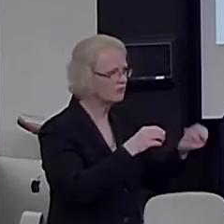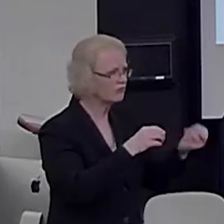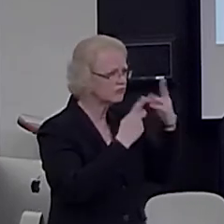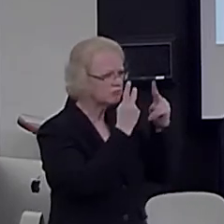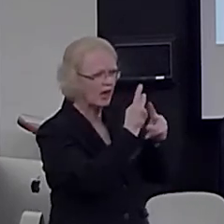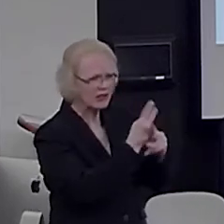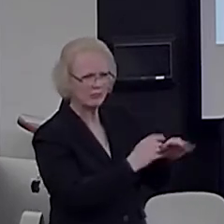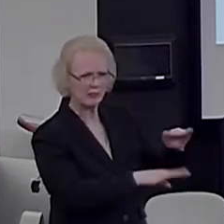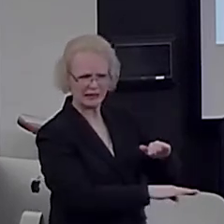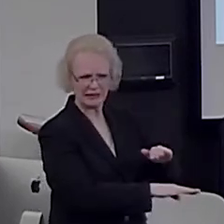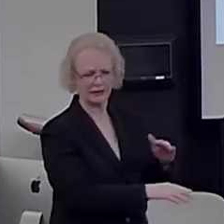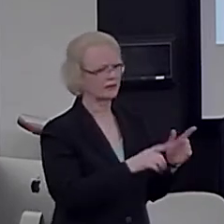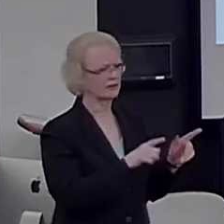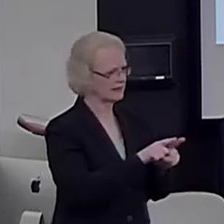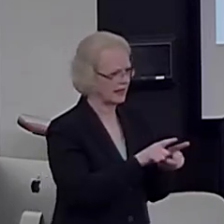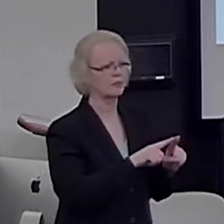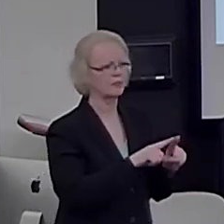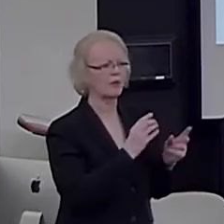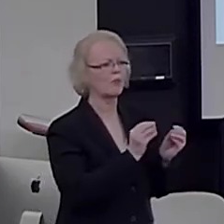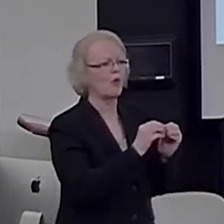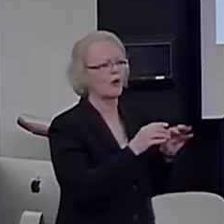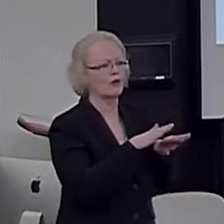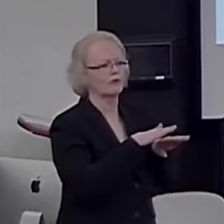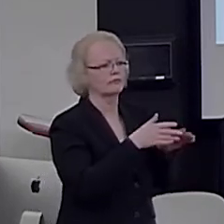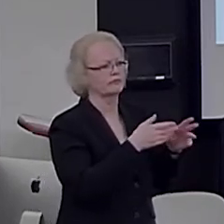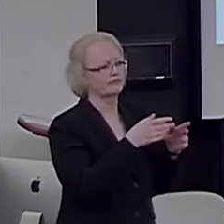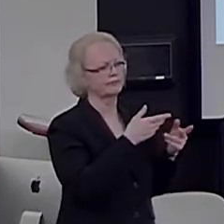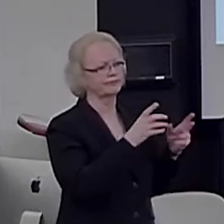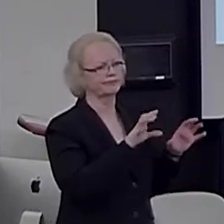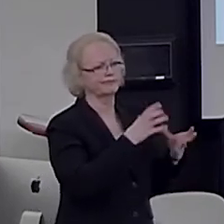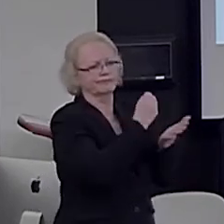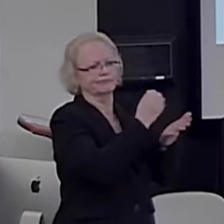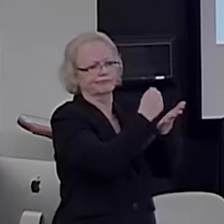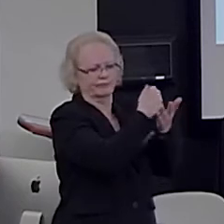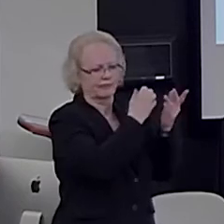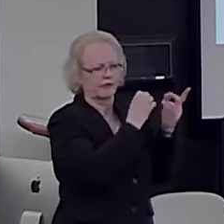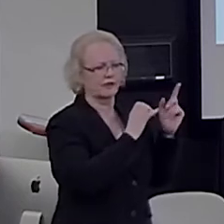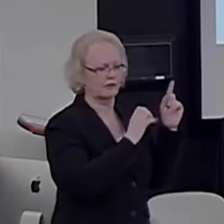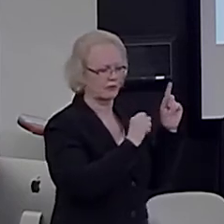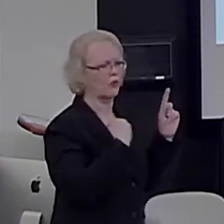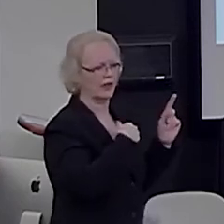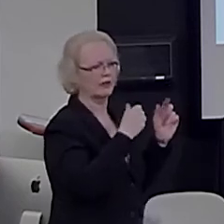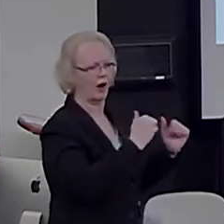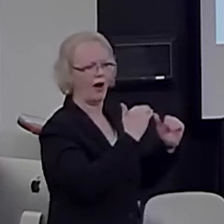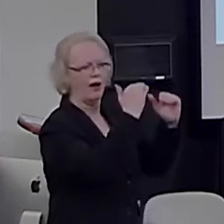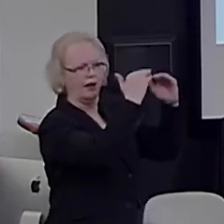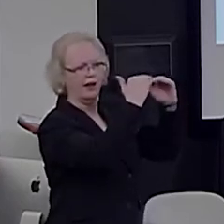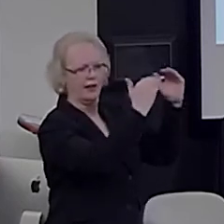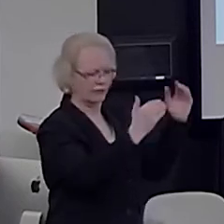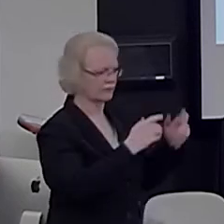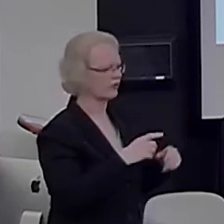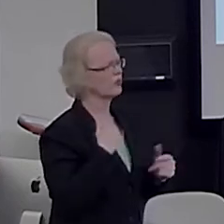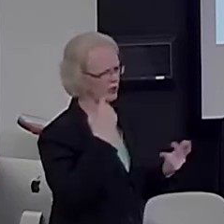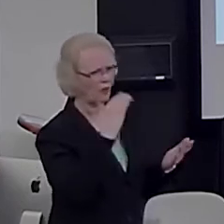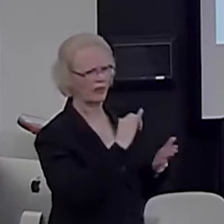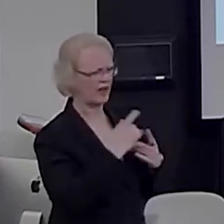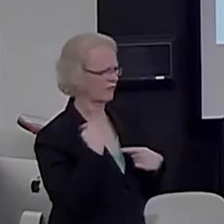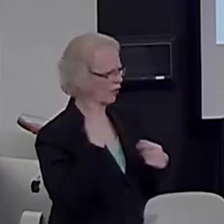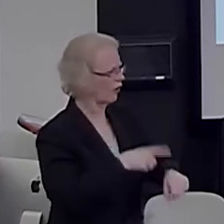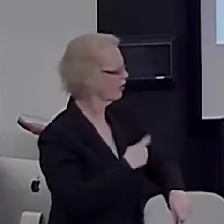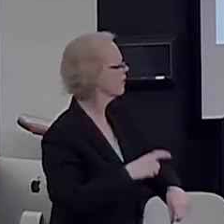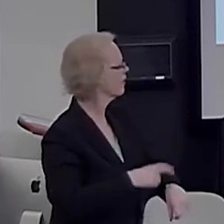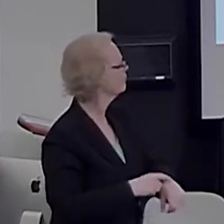This is very compatible with this recycling idea. So, we knew about parietal areas for number sense for a long time now, these bilateral